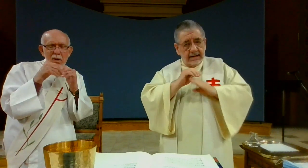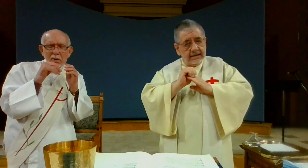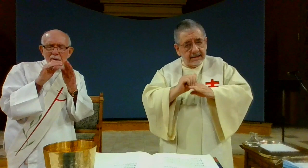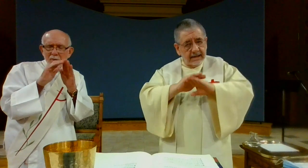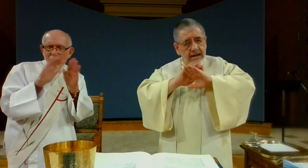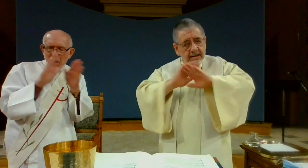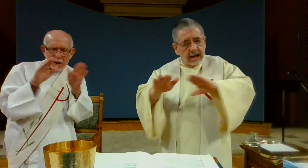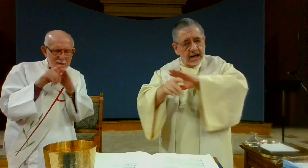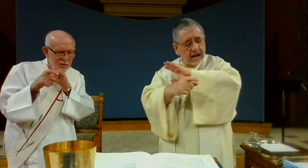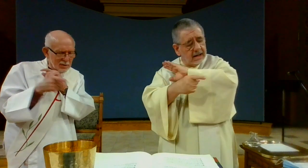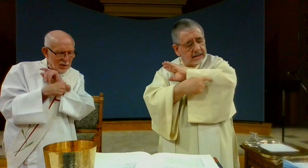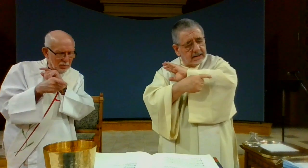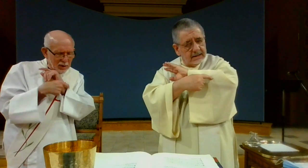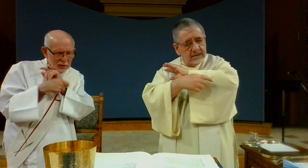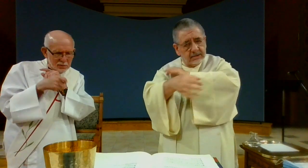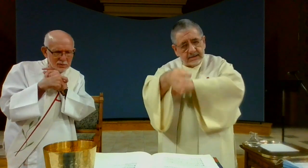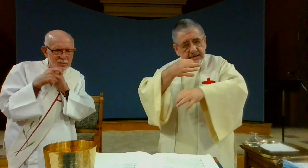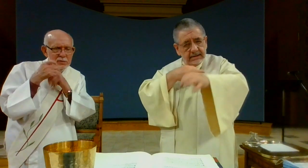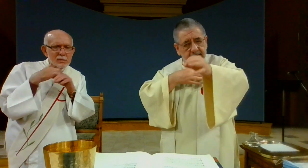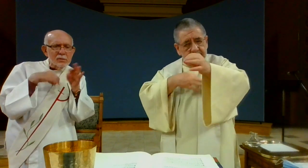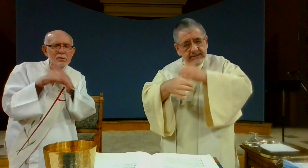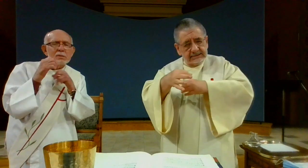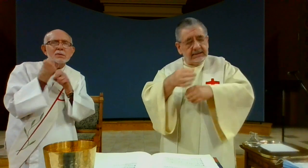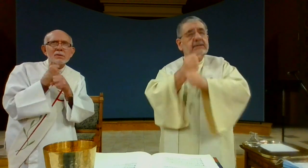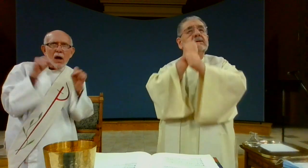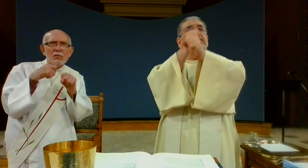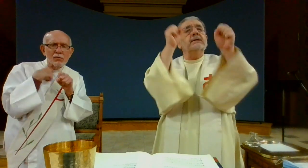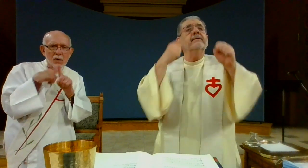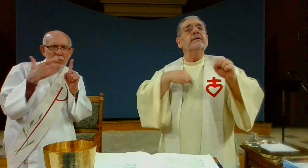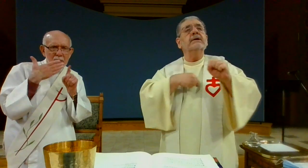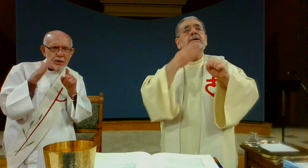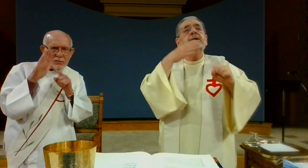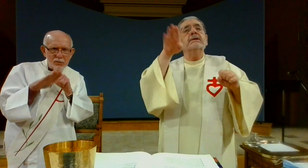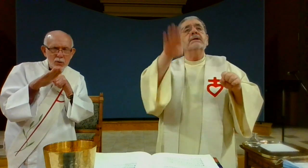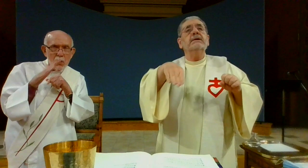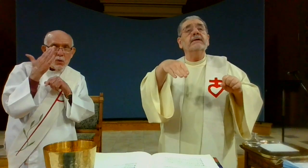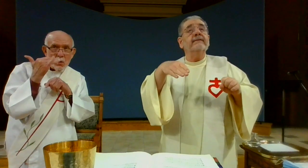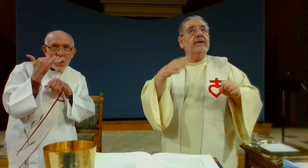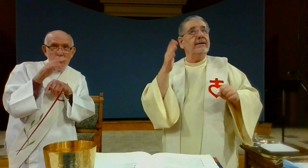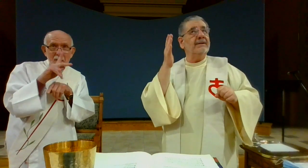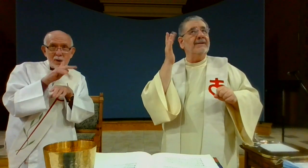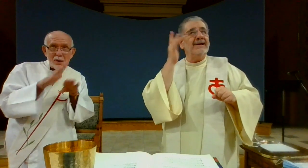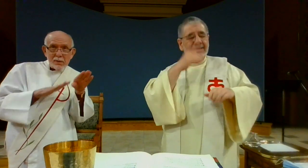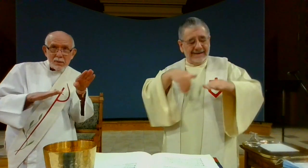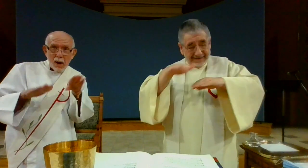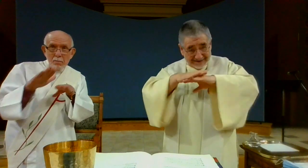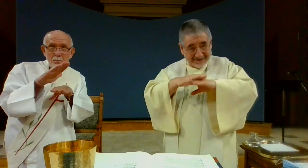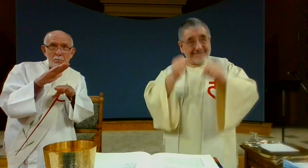us and lead us not into temptation but deliver us from evil thine is the kingdom